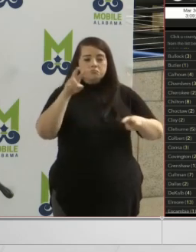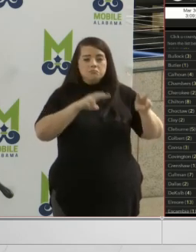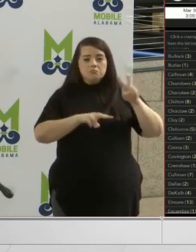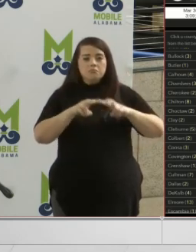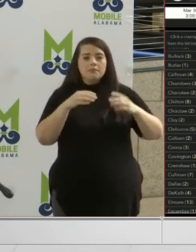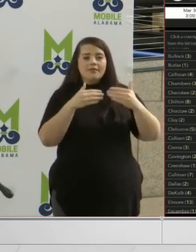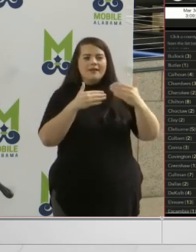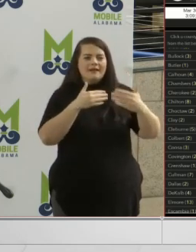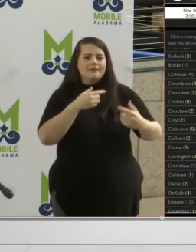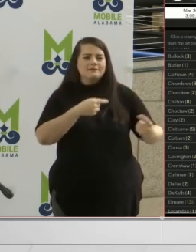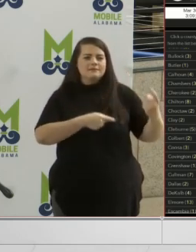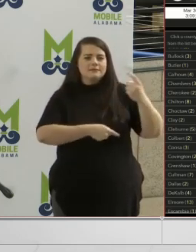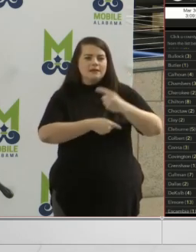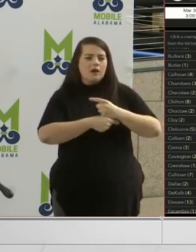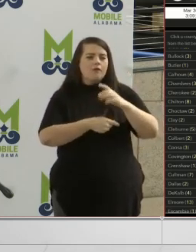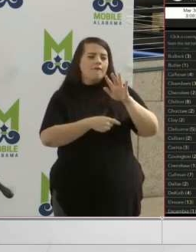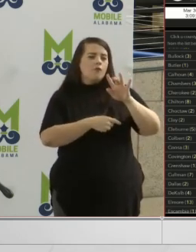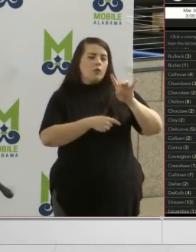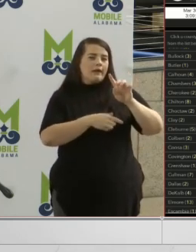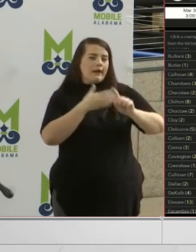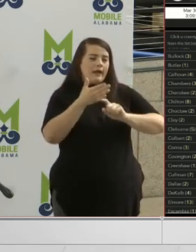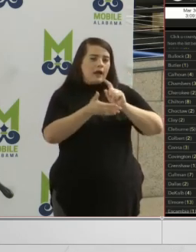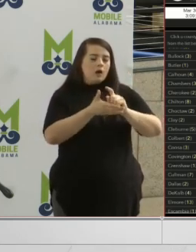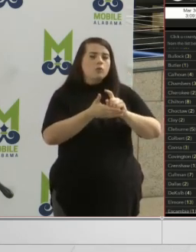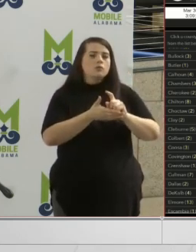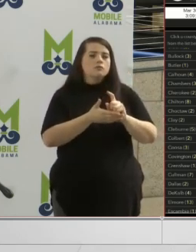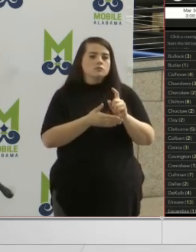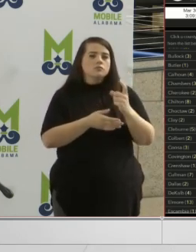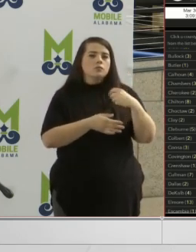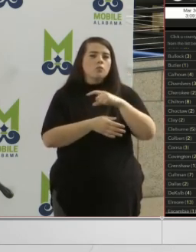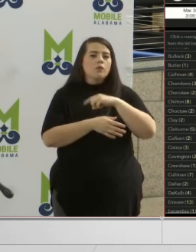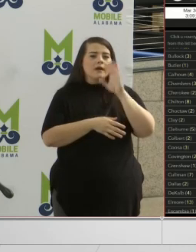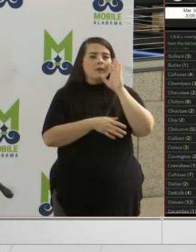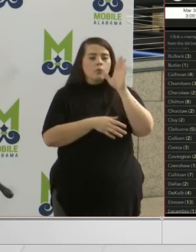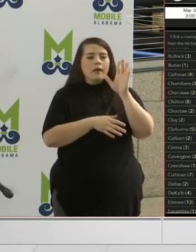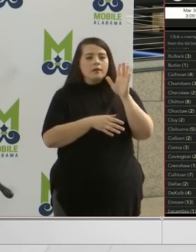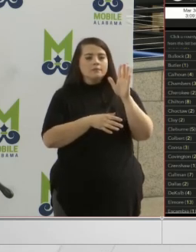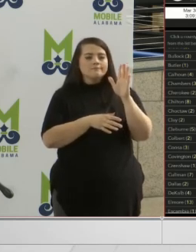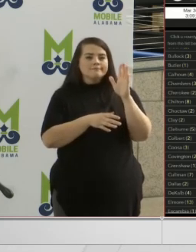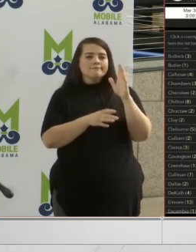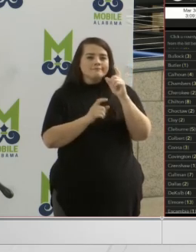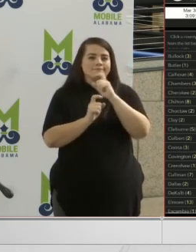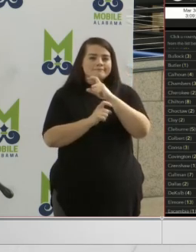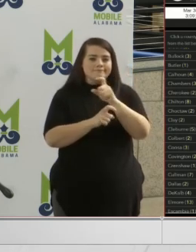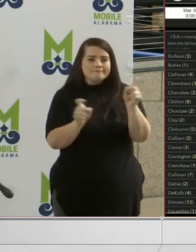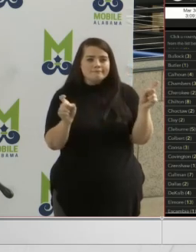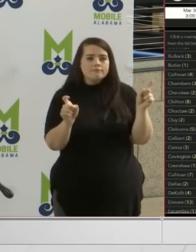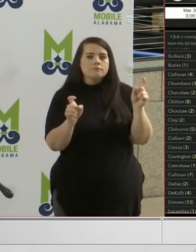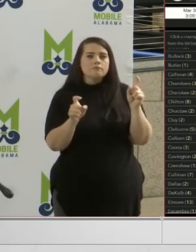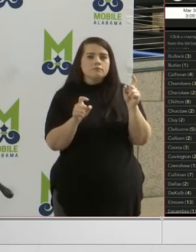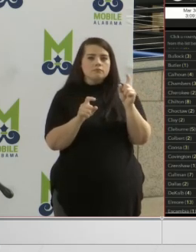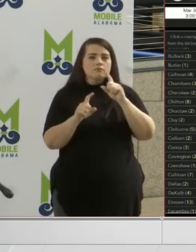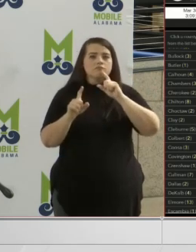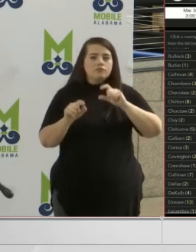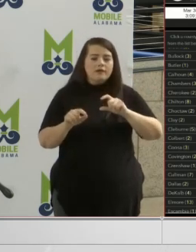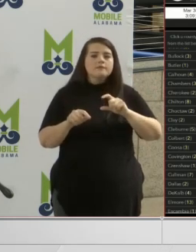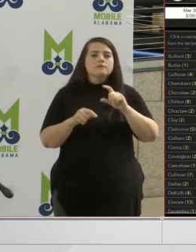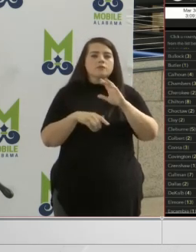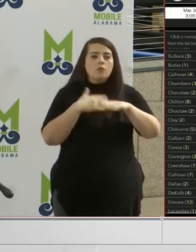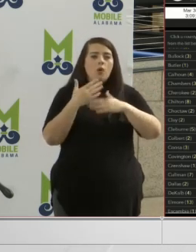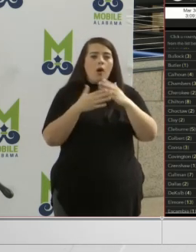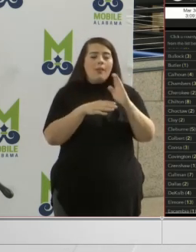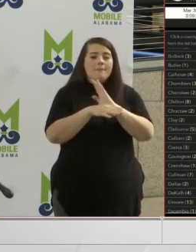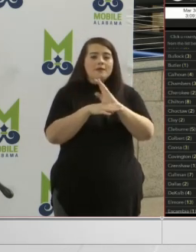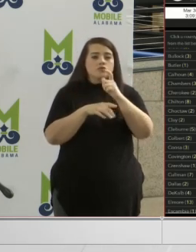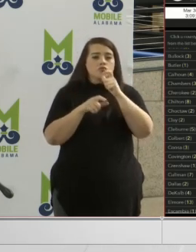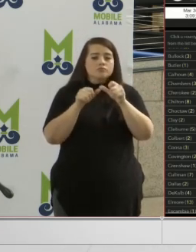the next day, 48 hours, we will be coming out with a directive to those businesses that are remaining